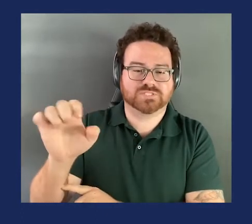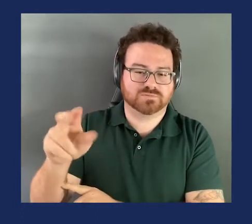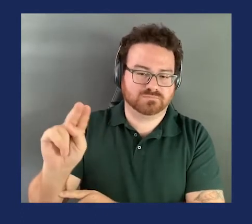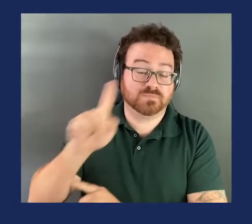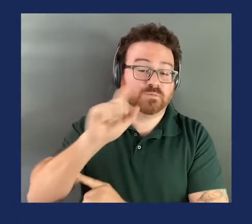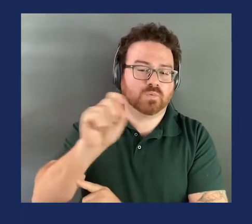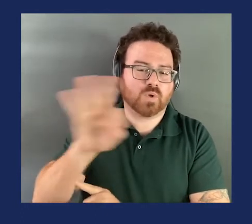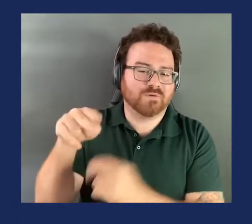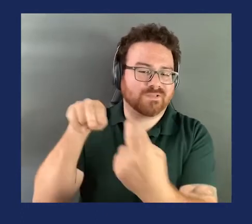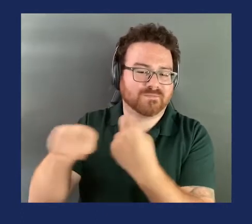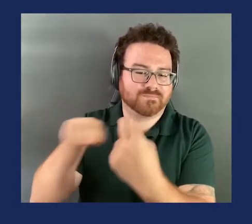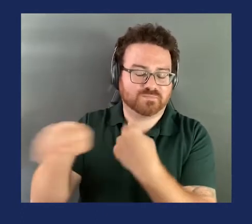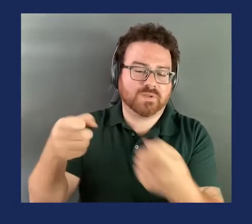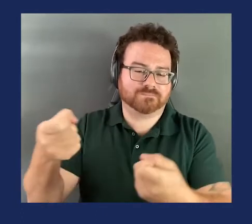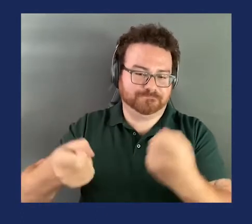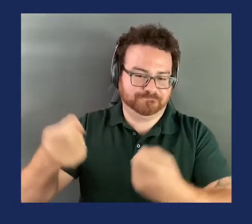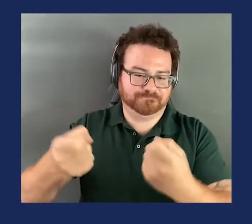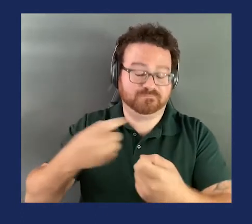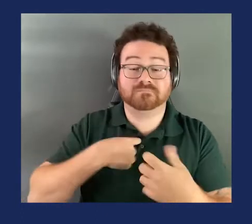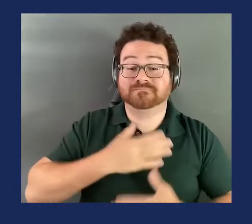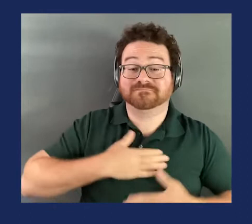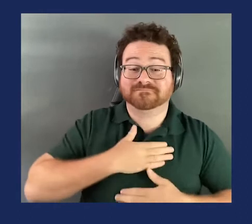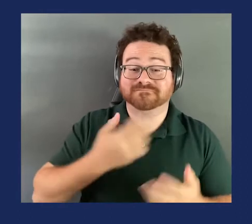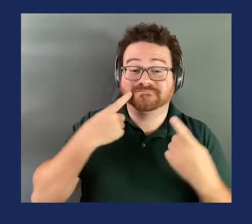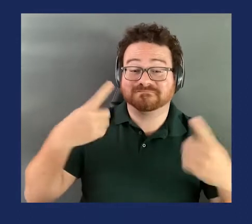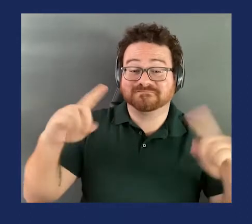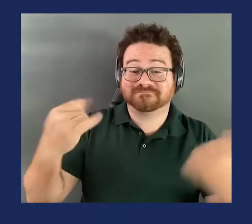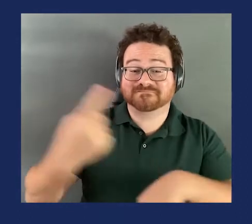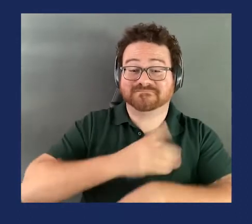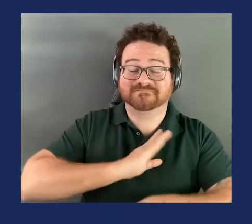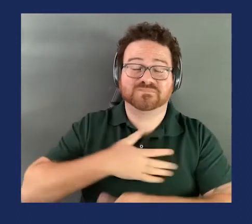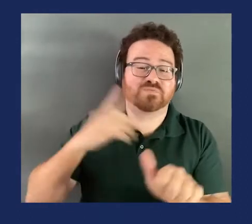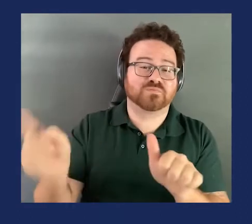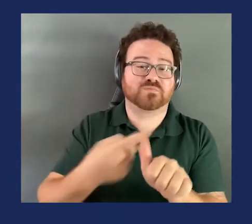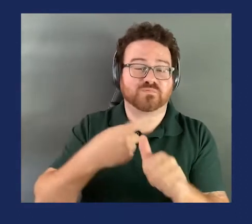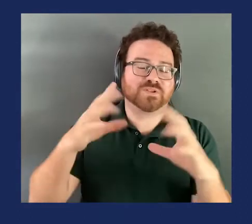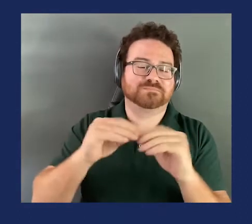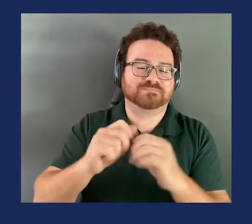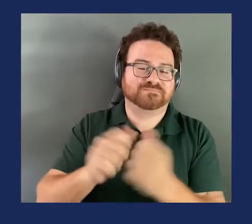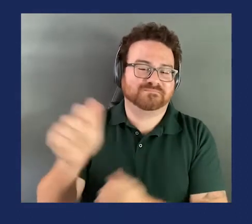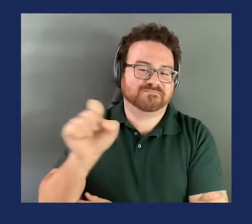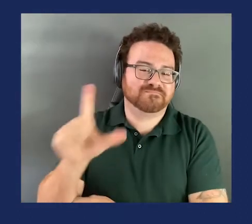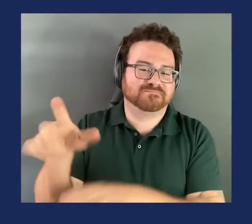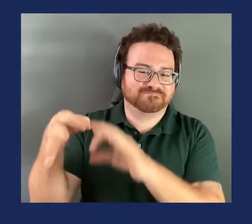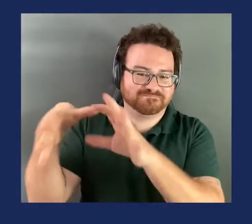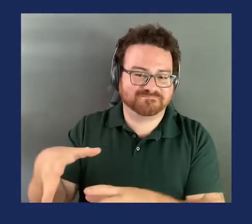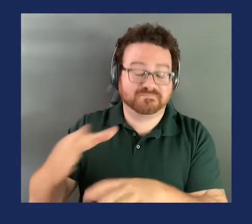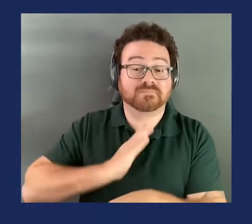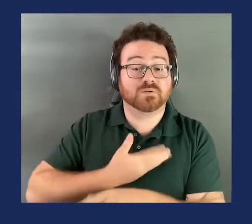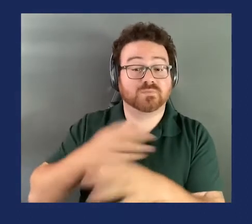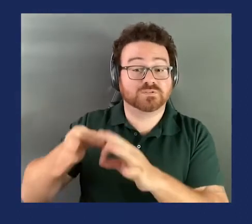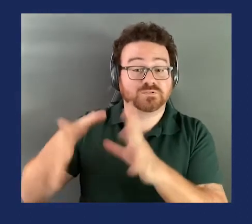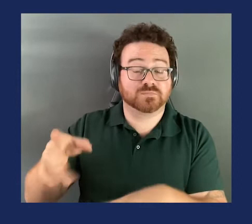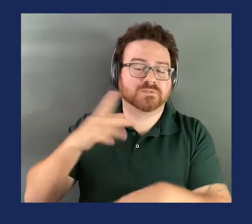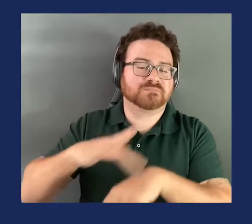pleased to announce that today is our first online meeting with ASL translation. Our ASL translator will be visible as a panelist